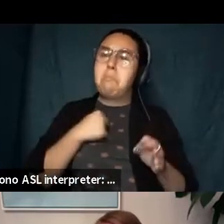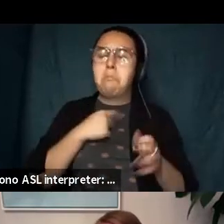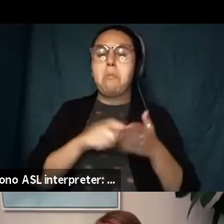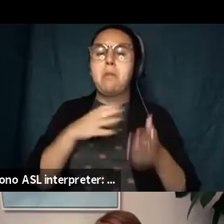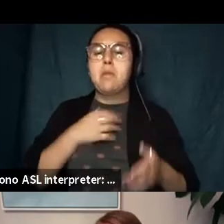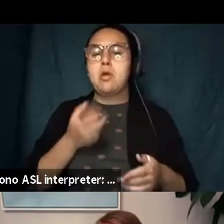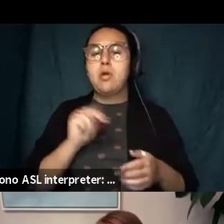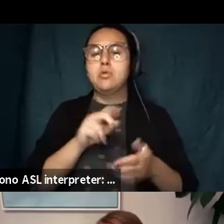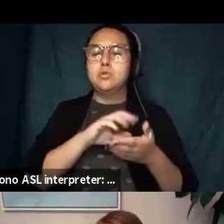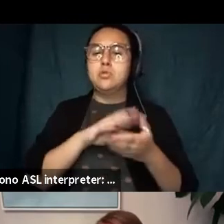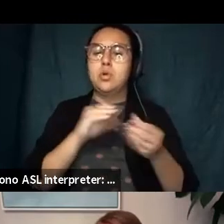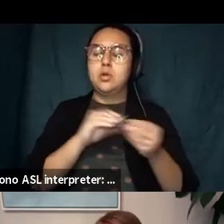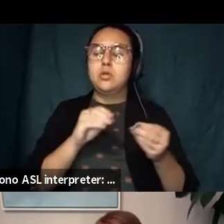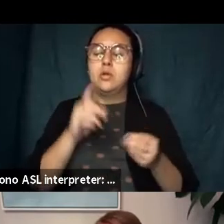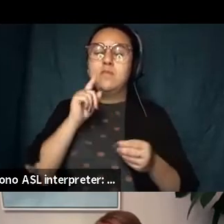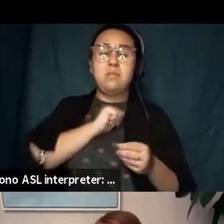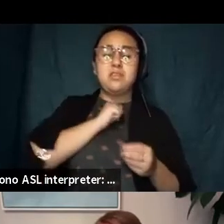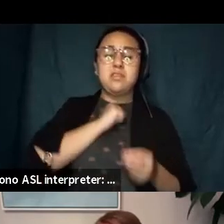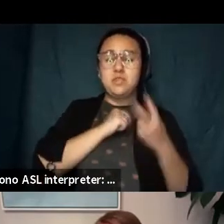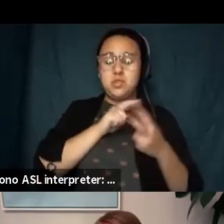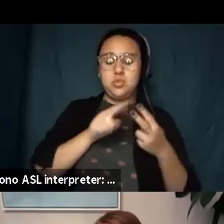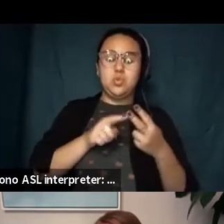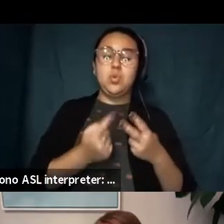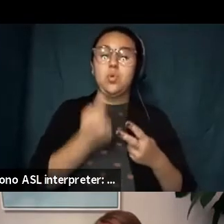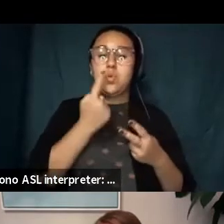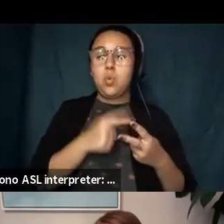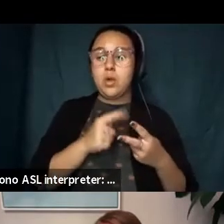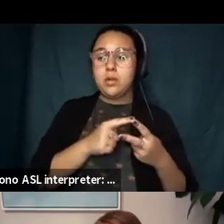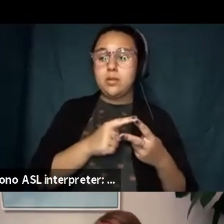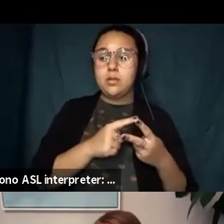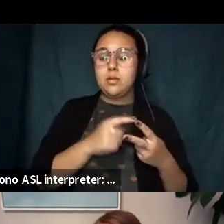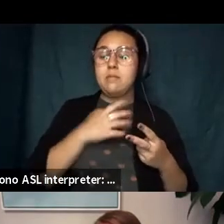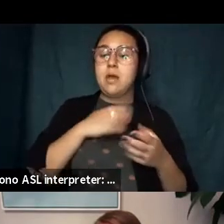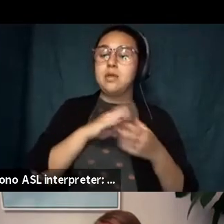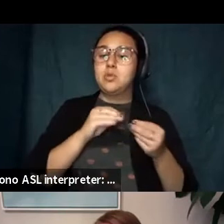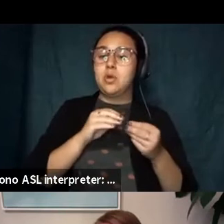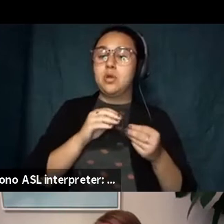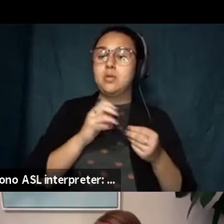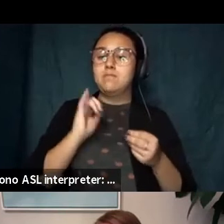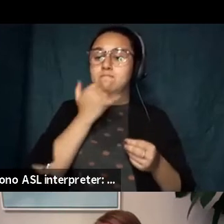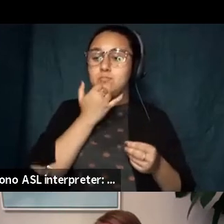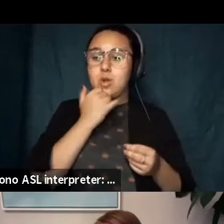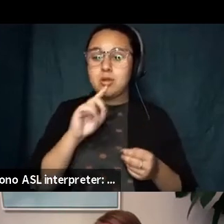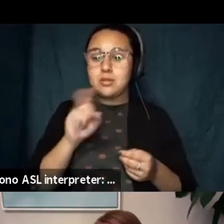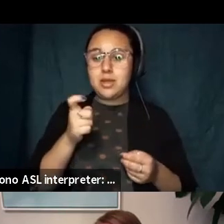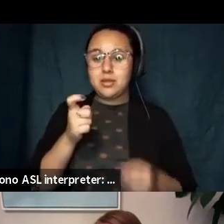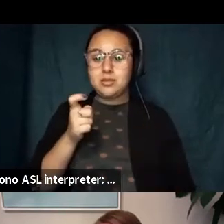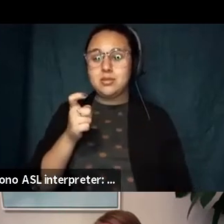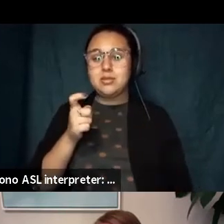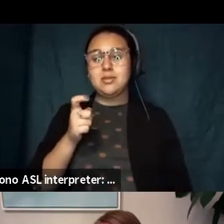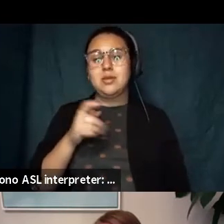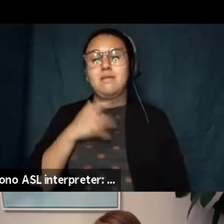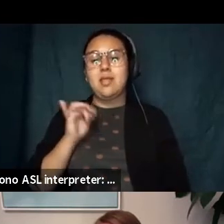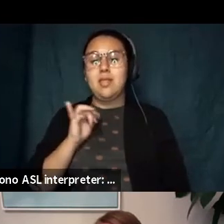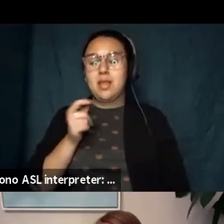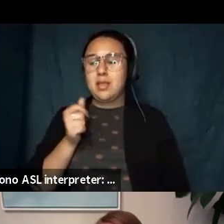i've there's two things one is you know mine is a story of a misdiagnosis so i i don't i feel like it would be